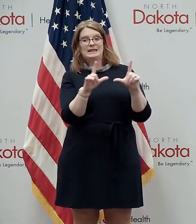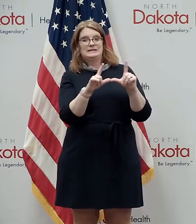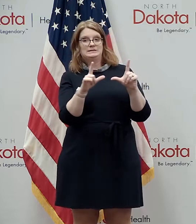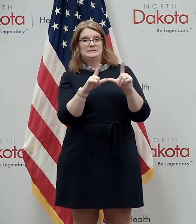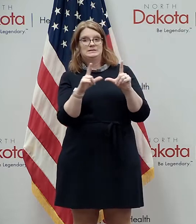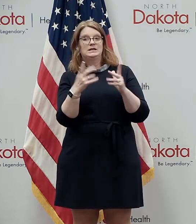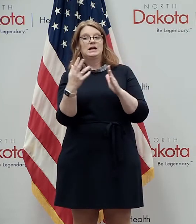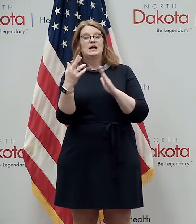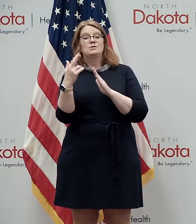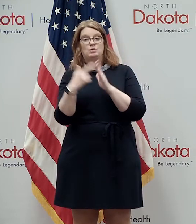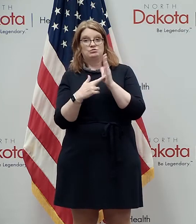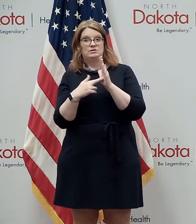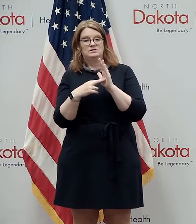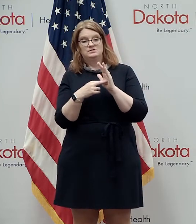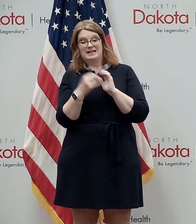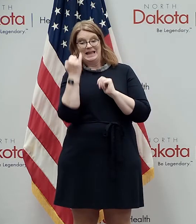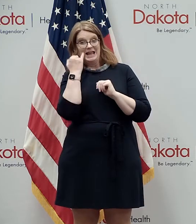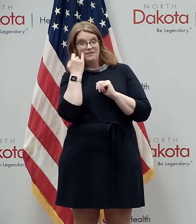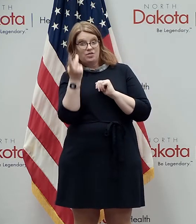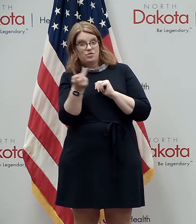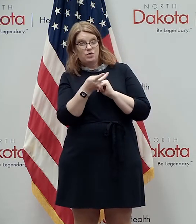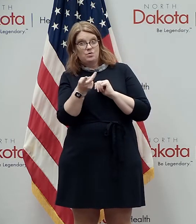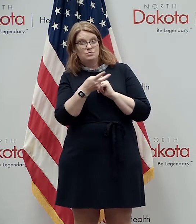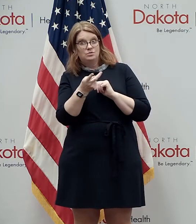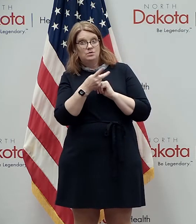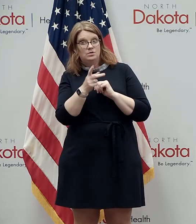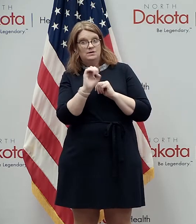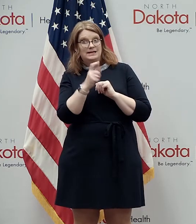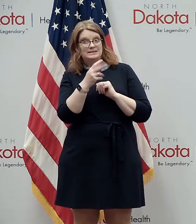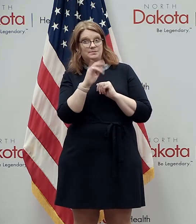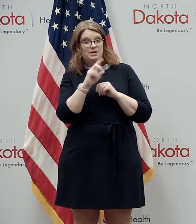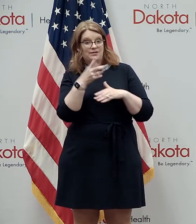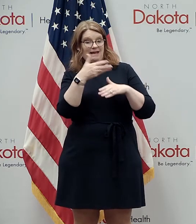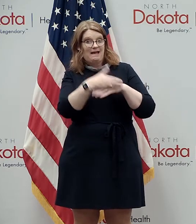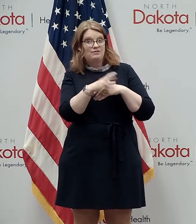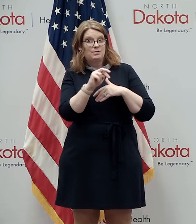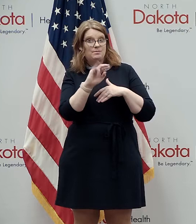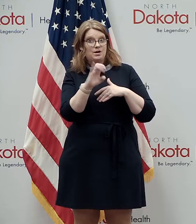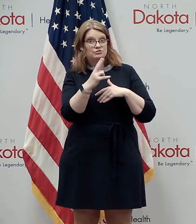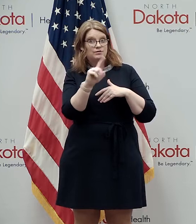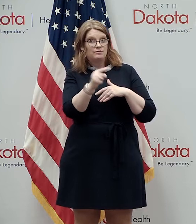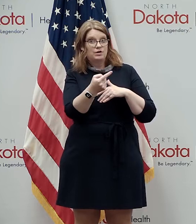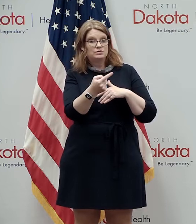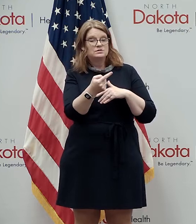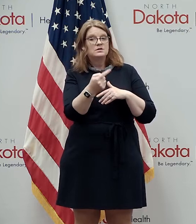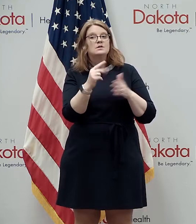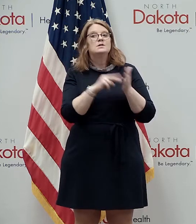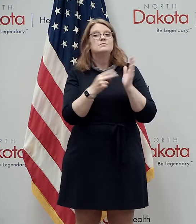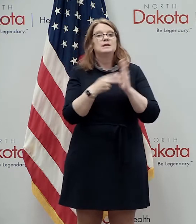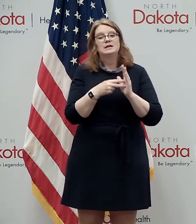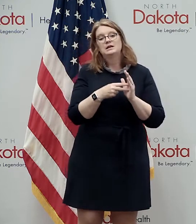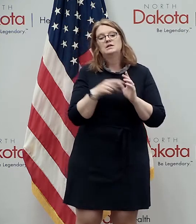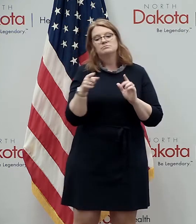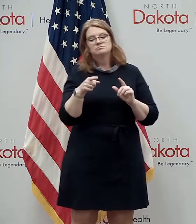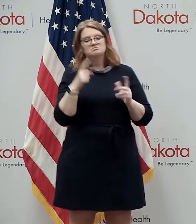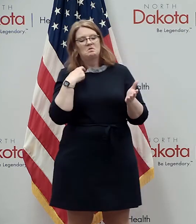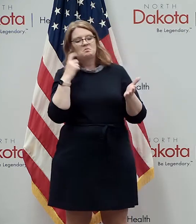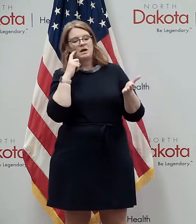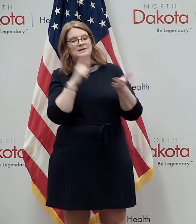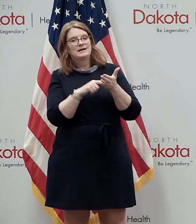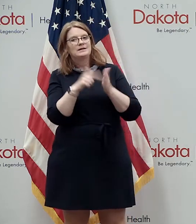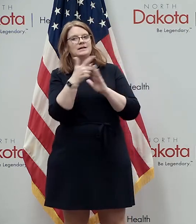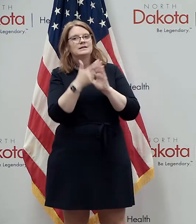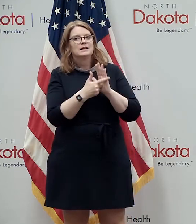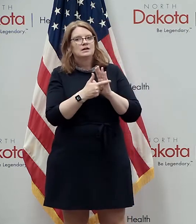vehicle registrations that expired on or after march 1st that they're to be recognized as legal until